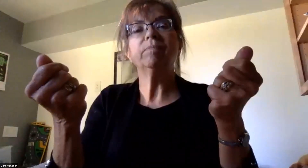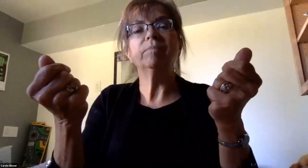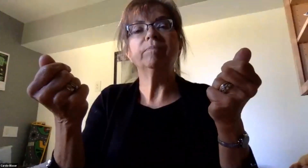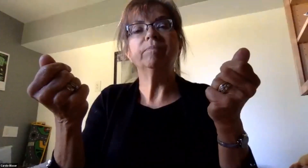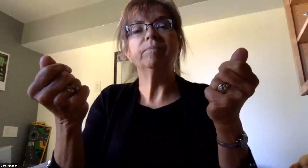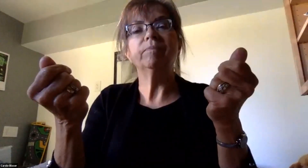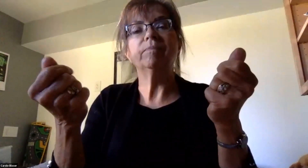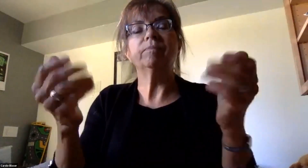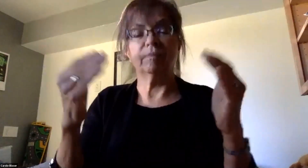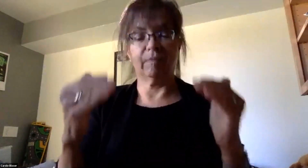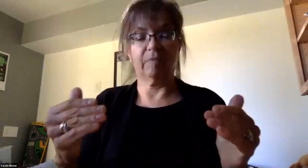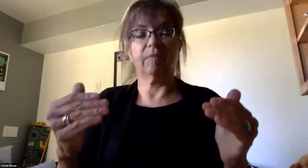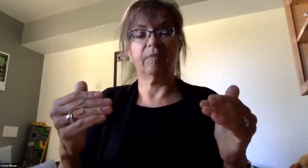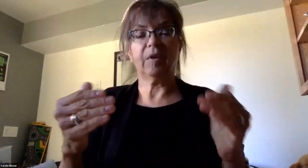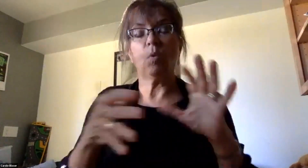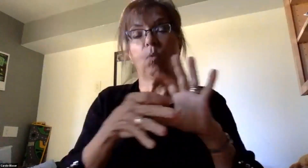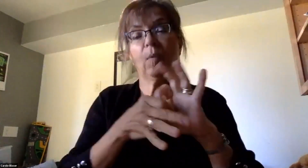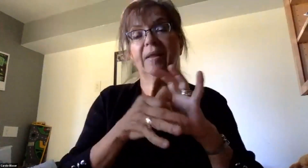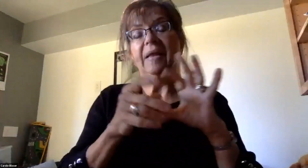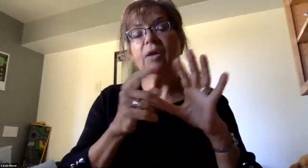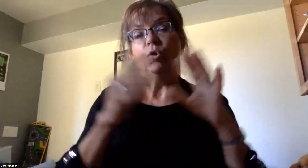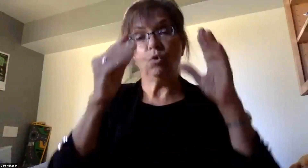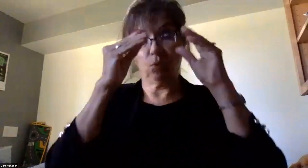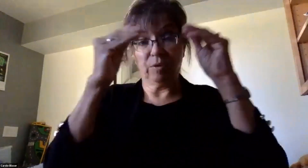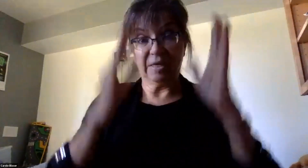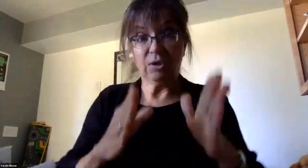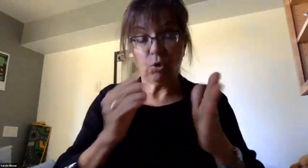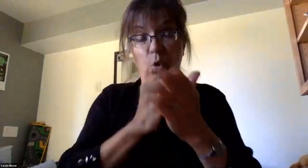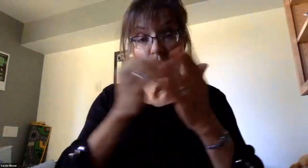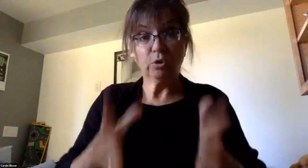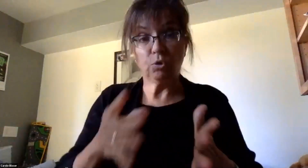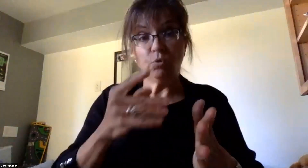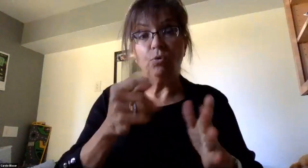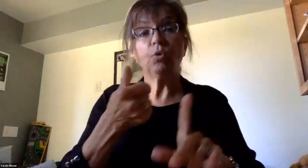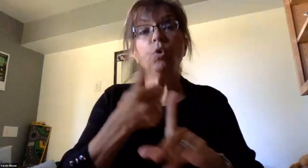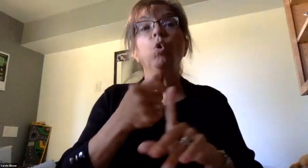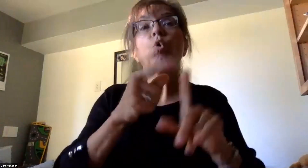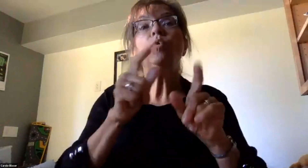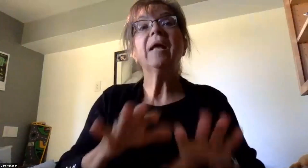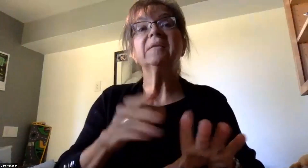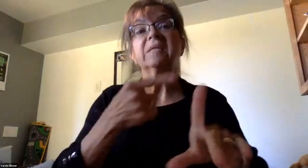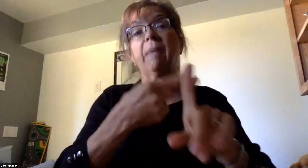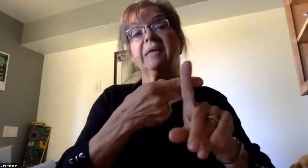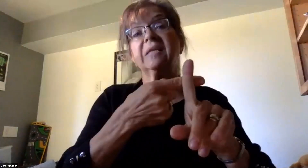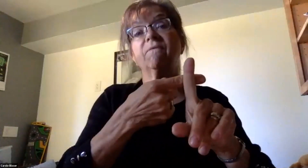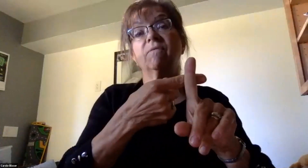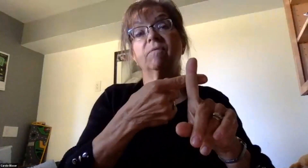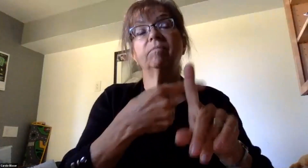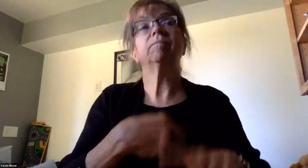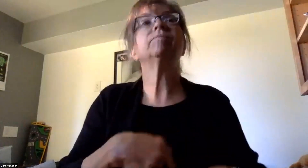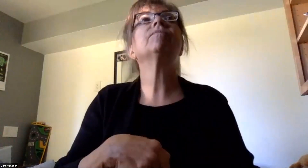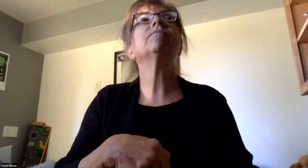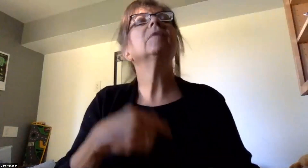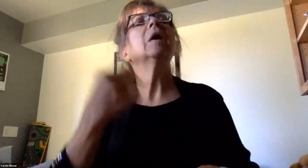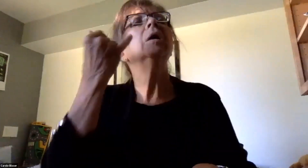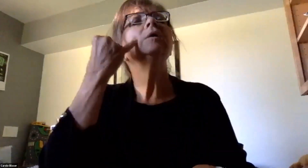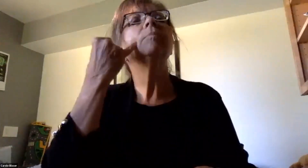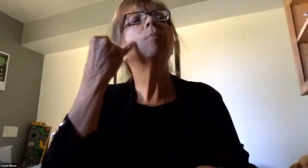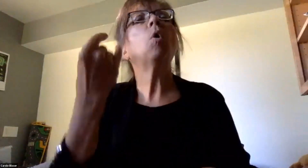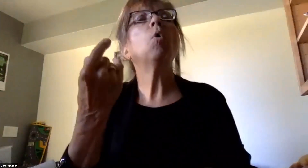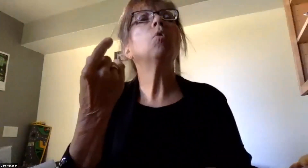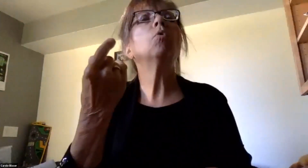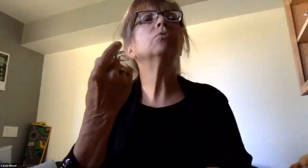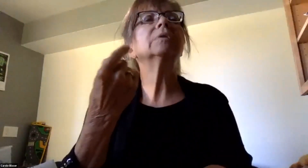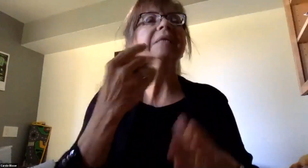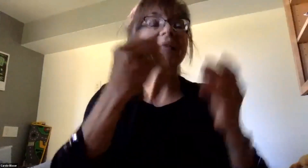The next question is around a teacher or student testing positive for COVID-19. So the question is, what happens if a teacher